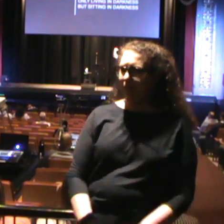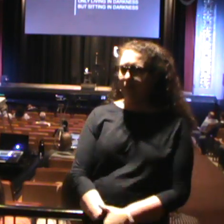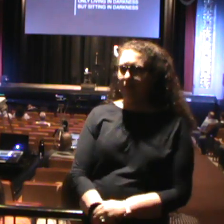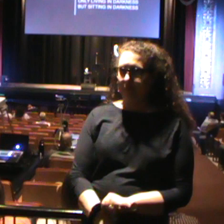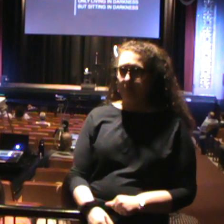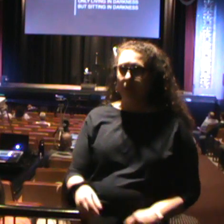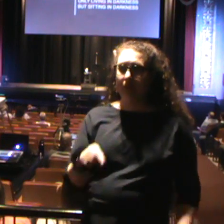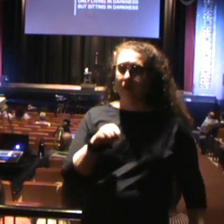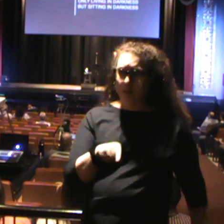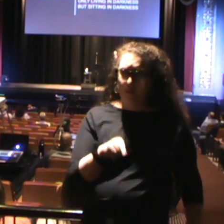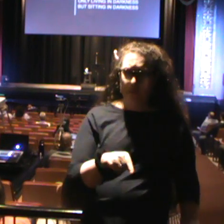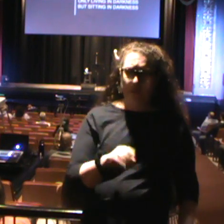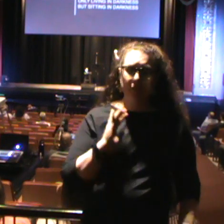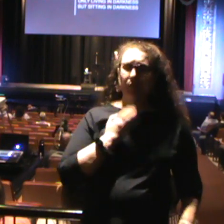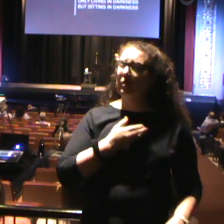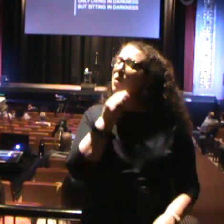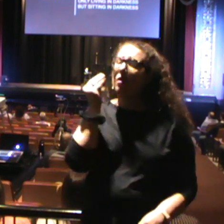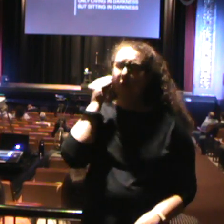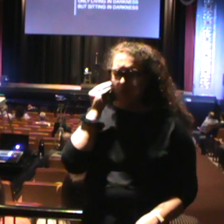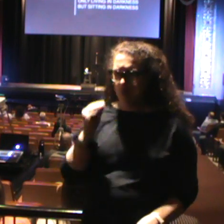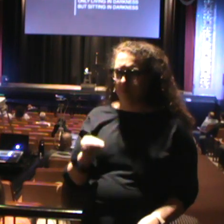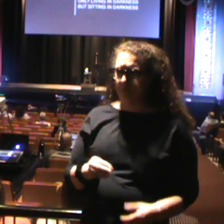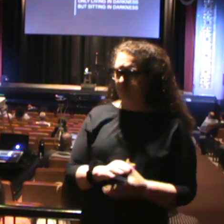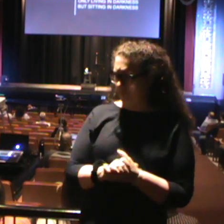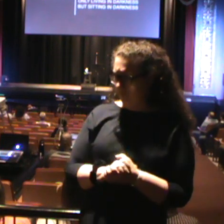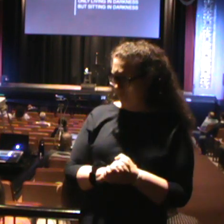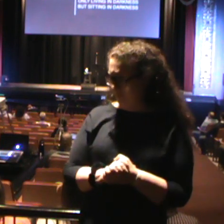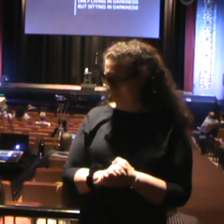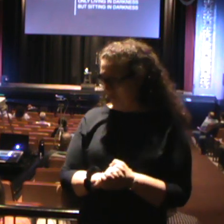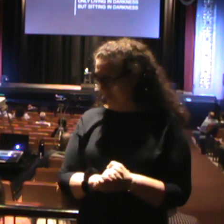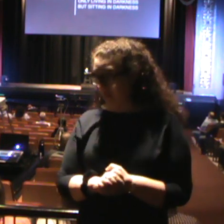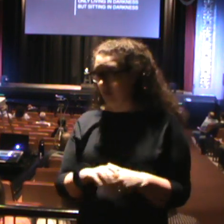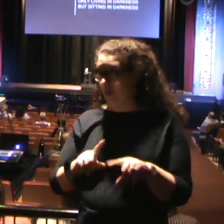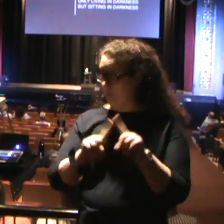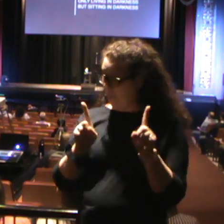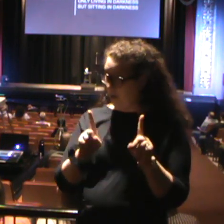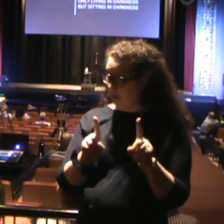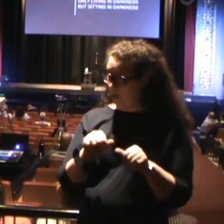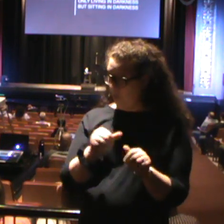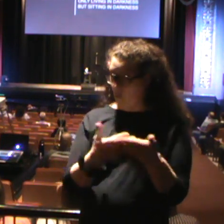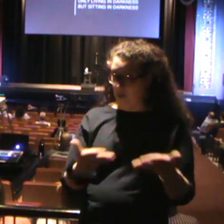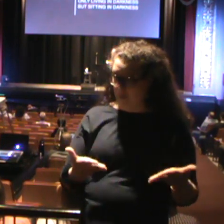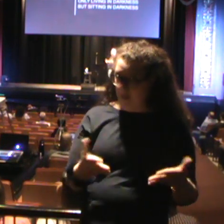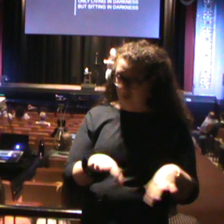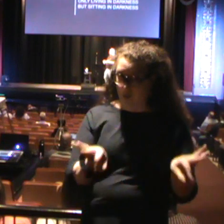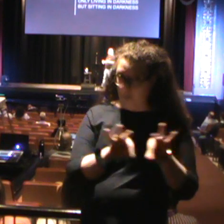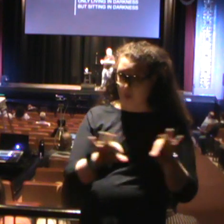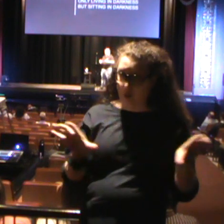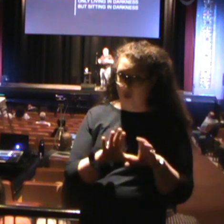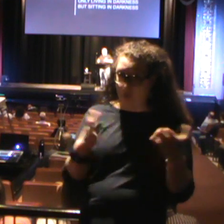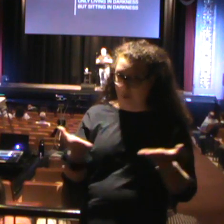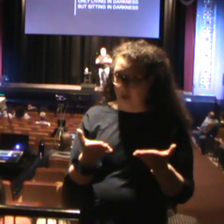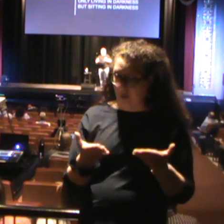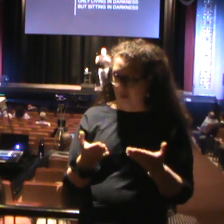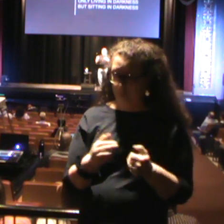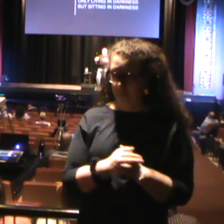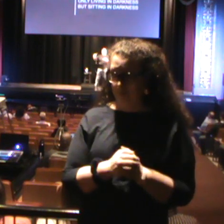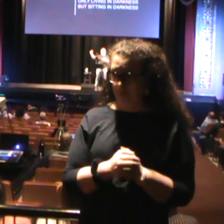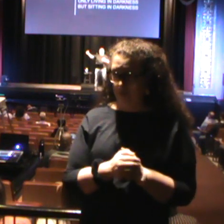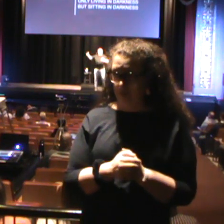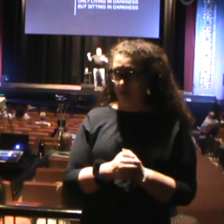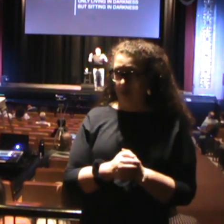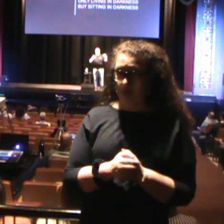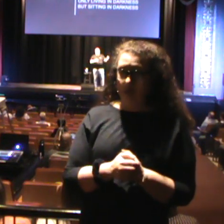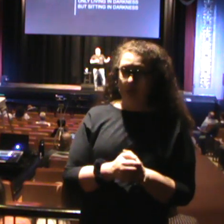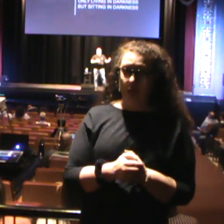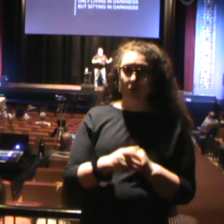Jesus' home base. This is what our home base is. But one of the things that we're determined to do at Beacon Hill is to bring